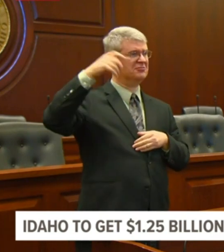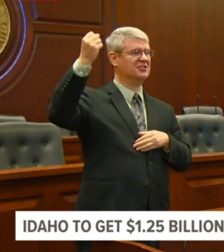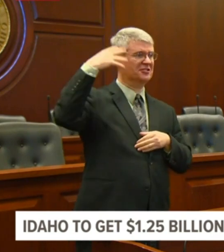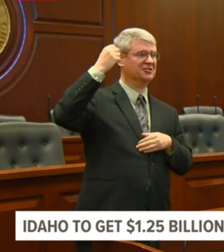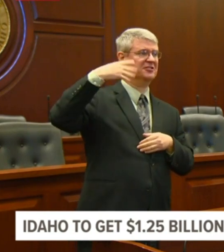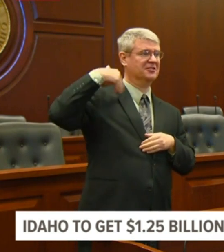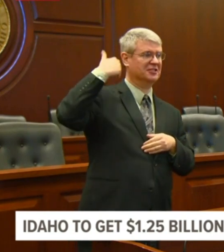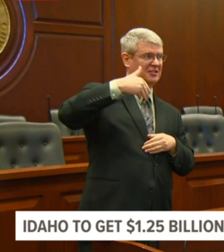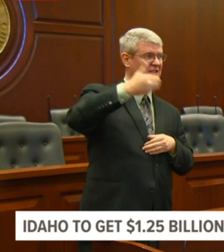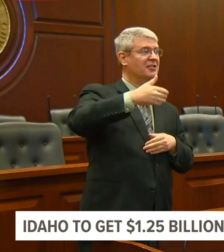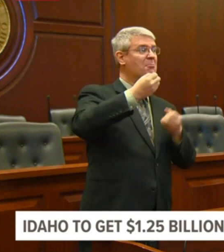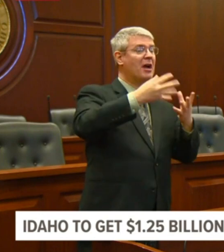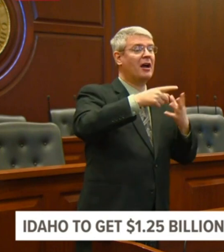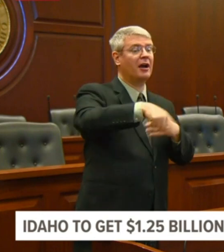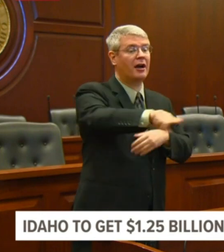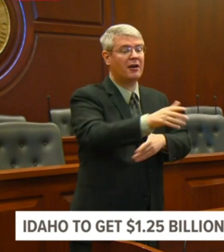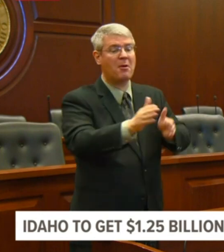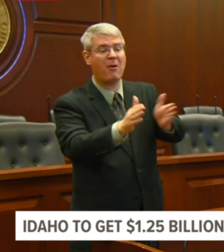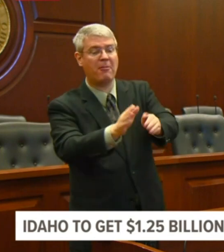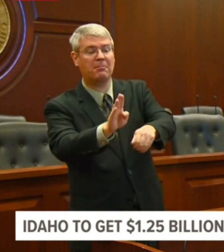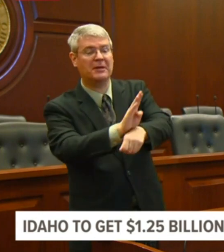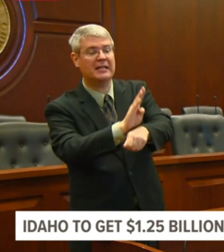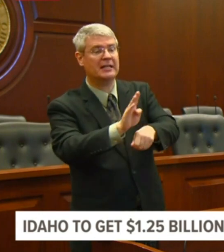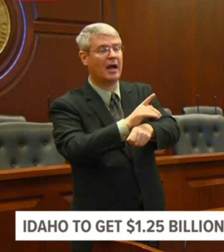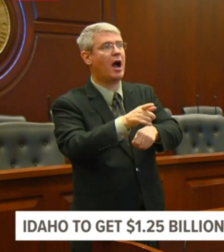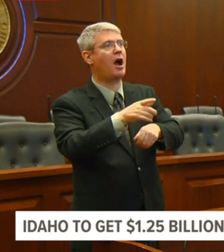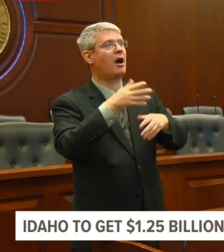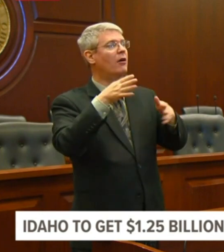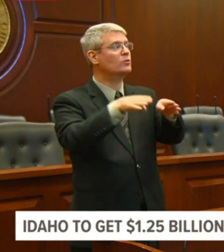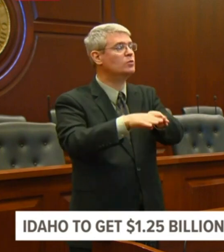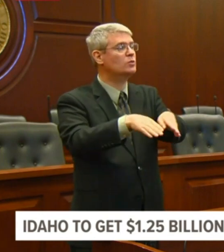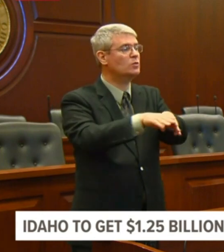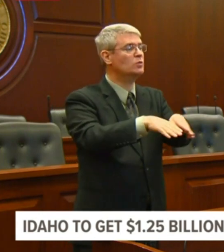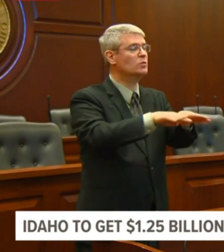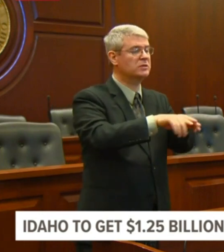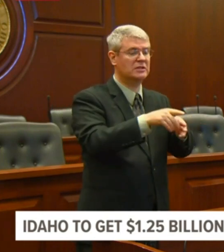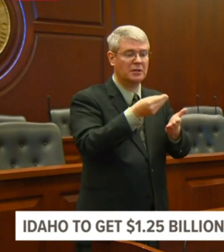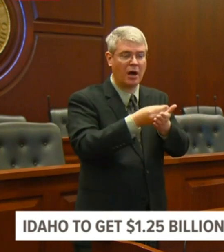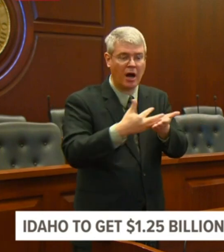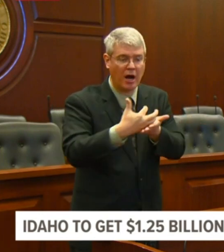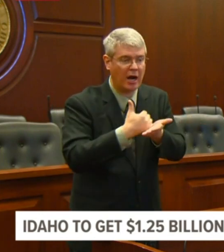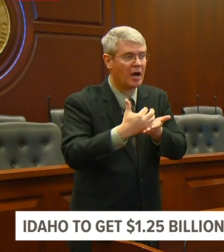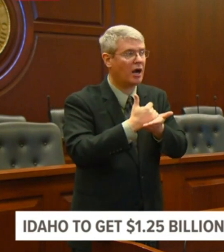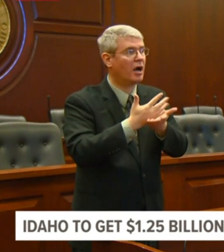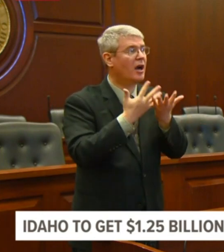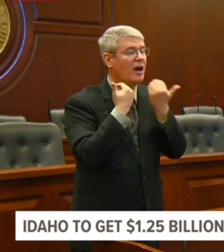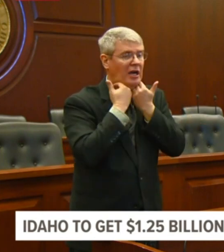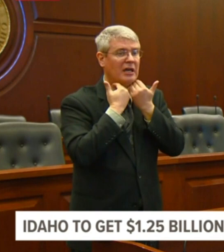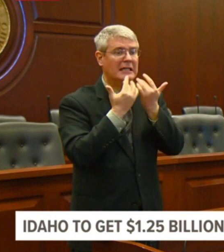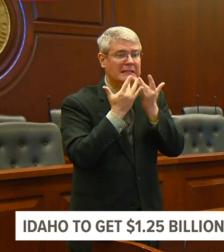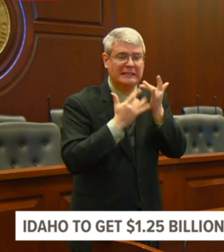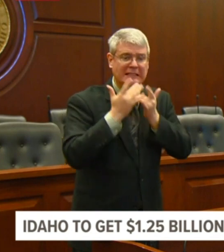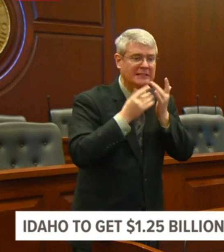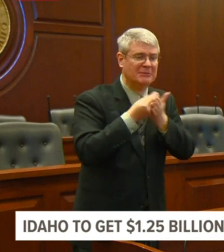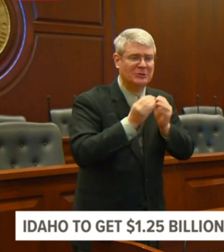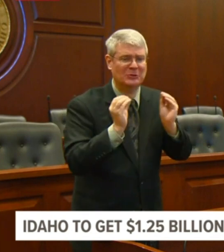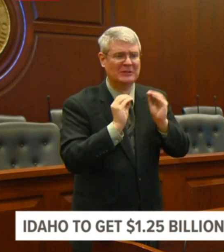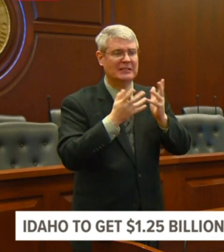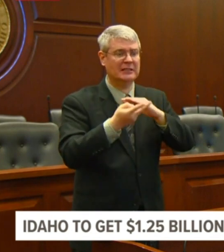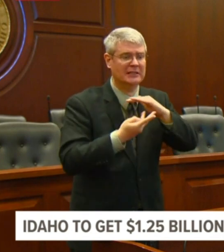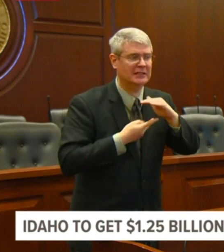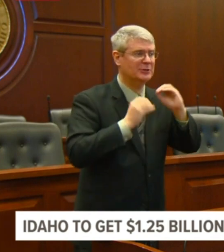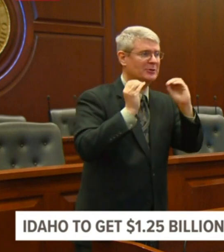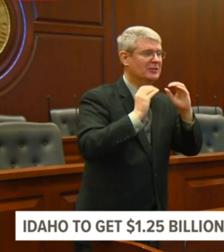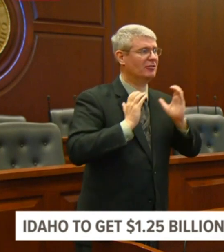They don't want to lay off their people. They want to take care of their people. And they don't know what to do. And so they're looking to